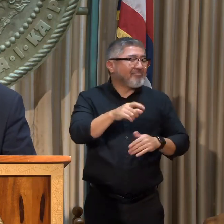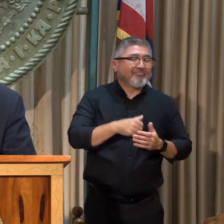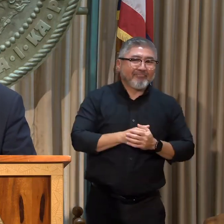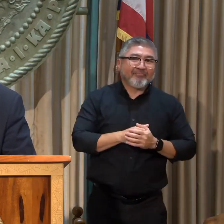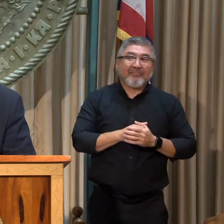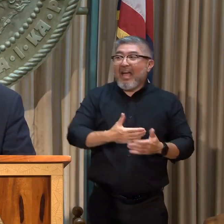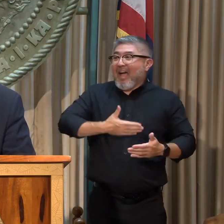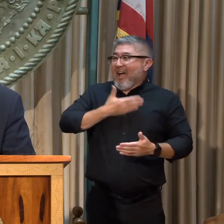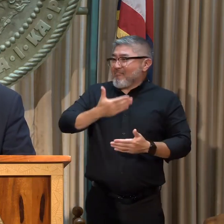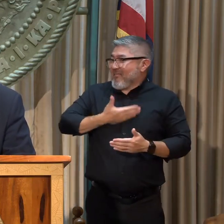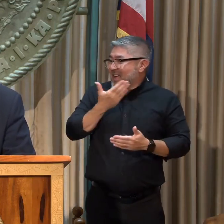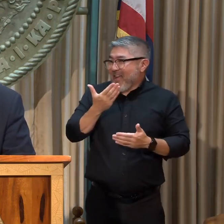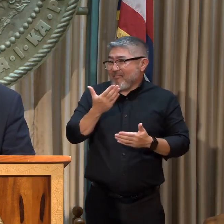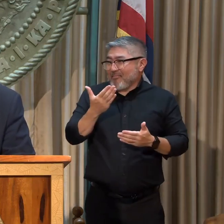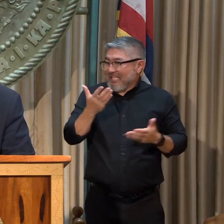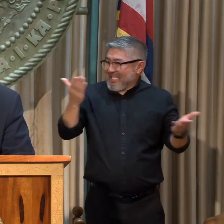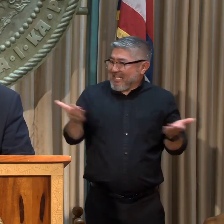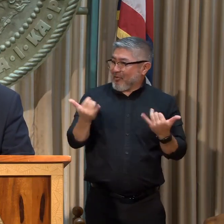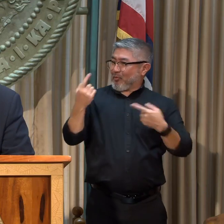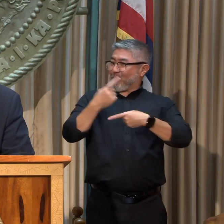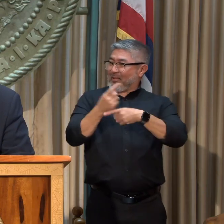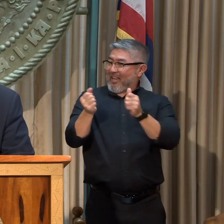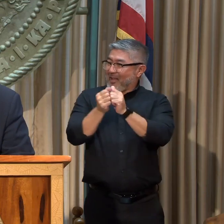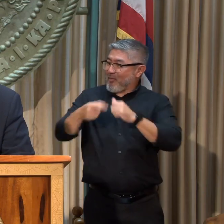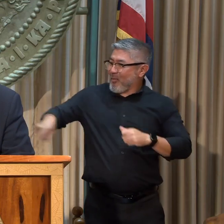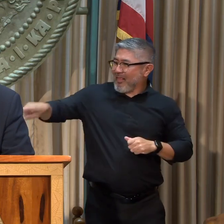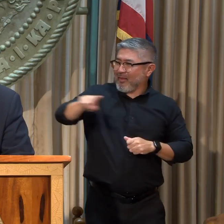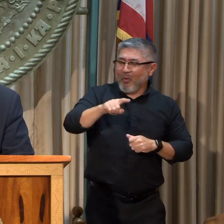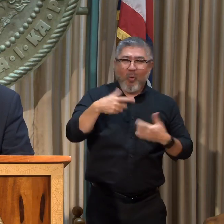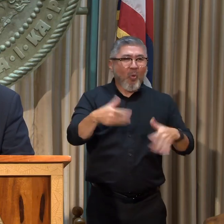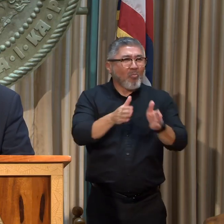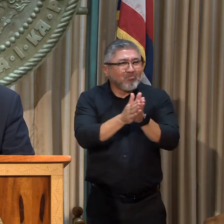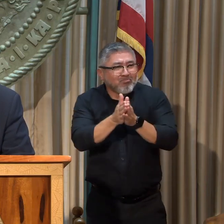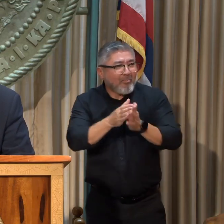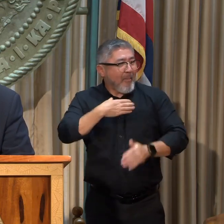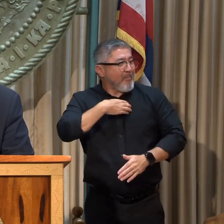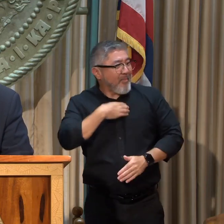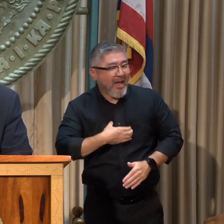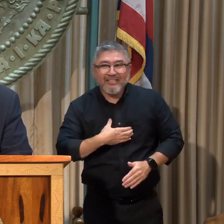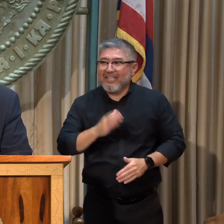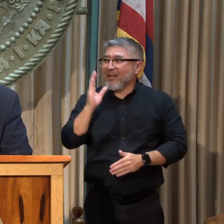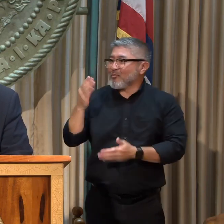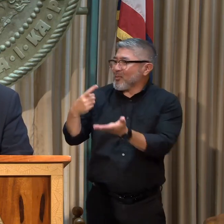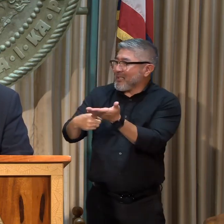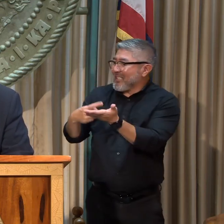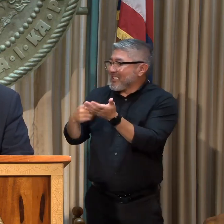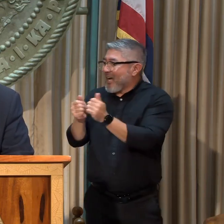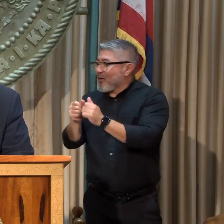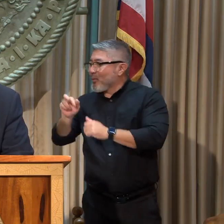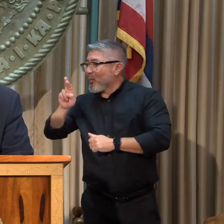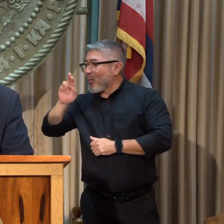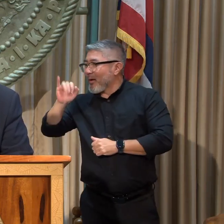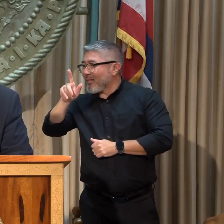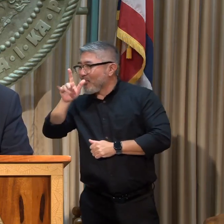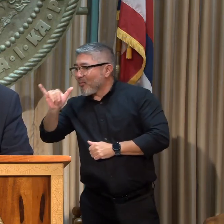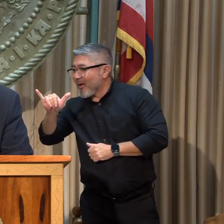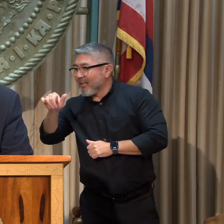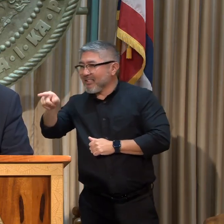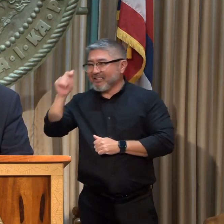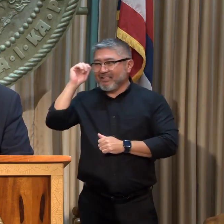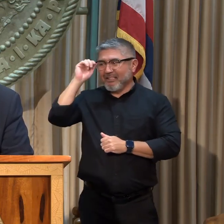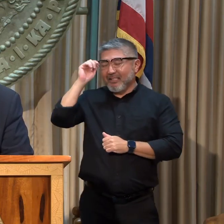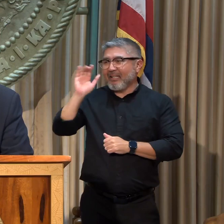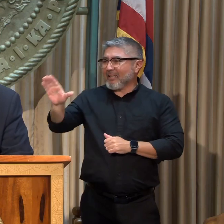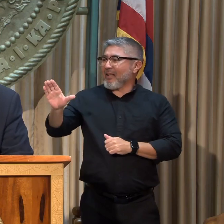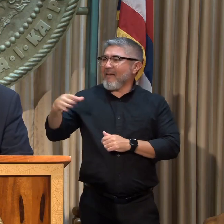You guys are passionate. We're going to talk with youth like Riley and Pohonu. They threw a volunteer youth